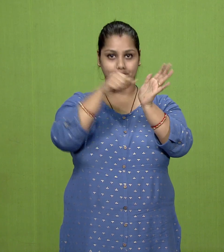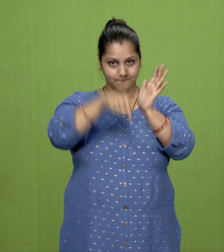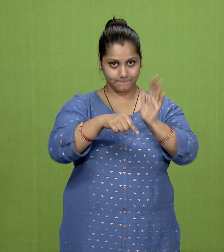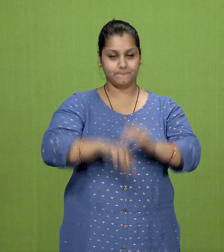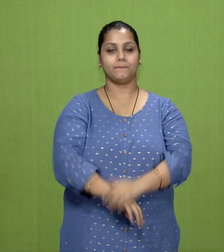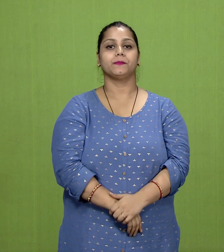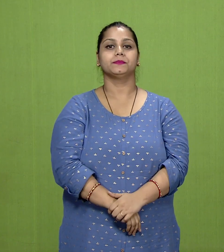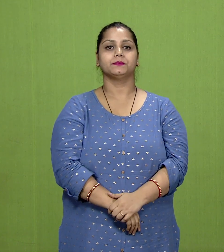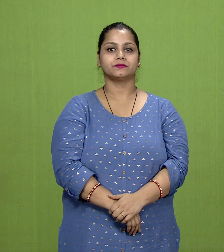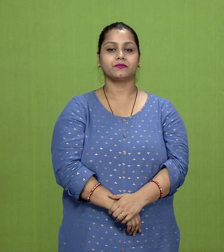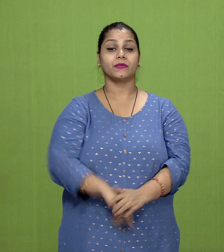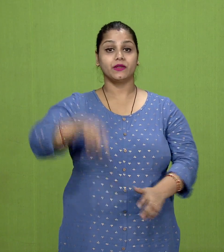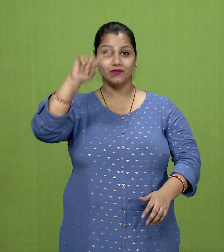Buddhism. Buddhism.